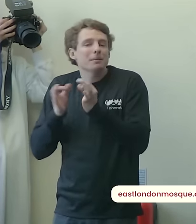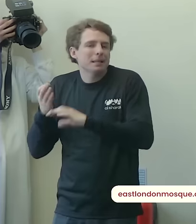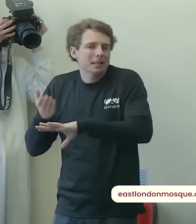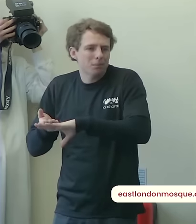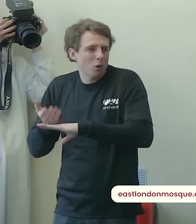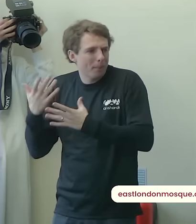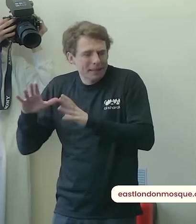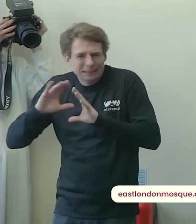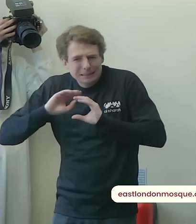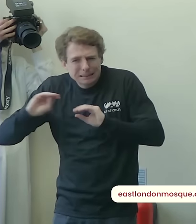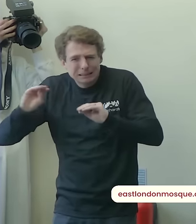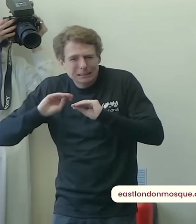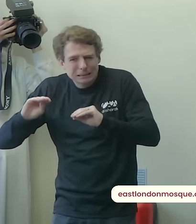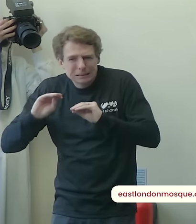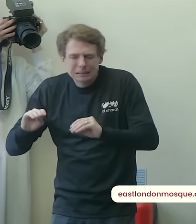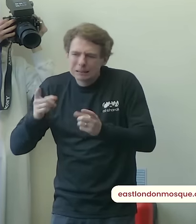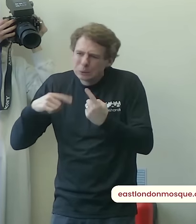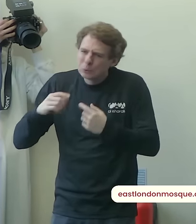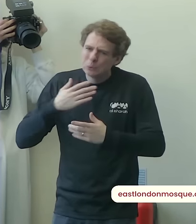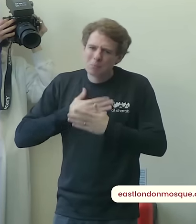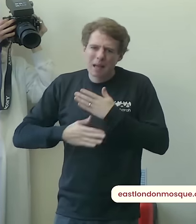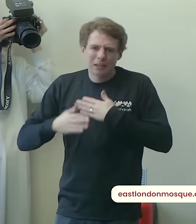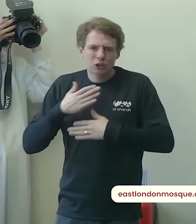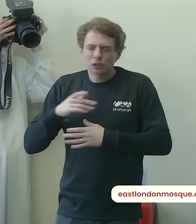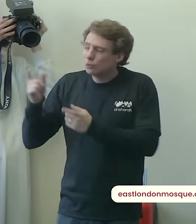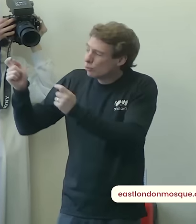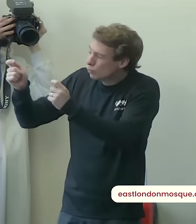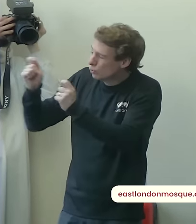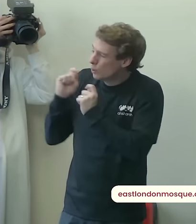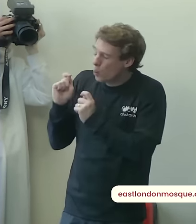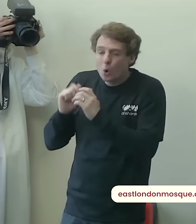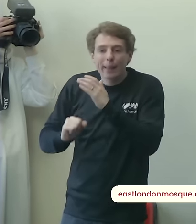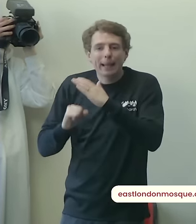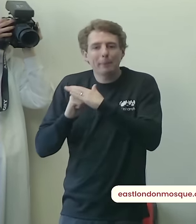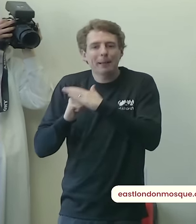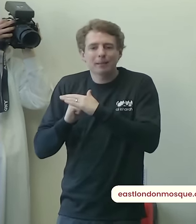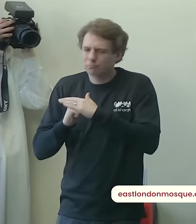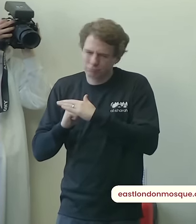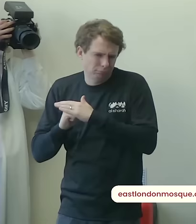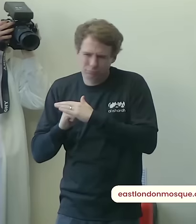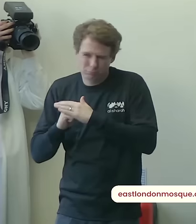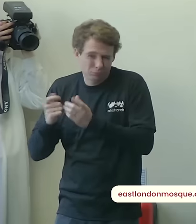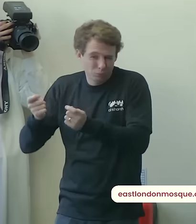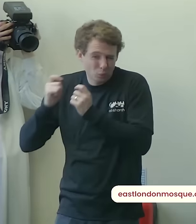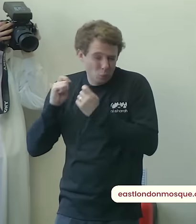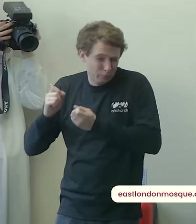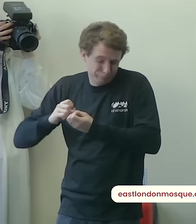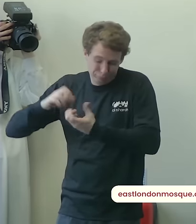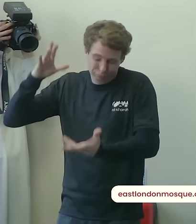unlimited reward what do you want imagine people going through a terminal illness and years have passed and they are struggling they